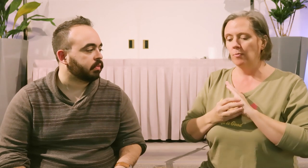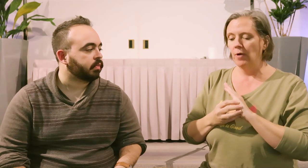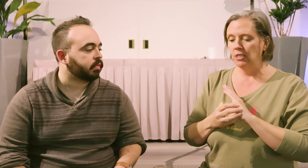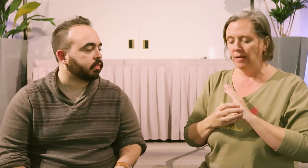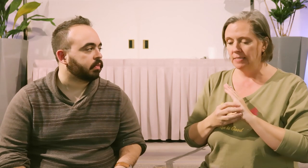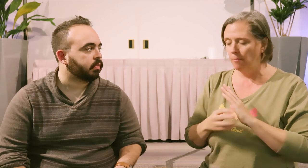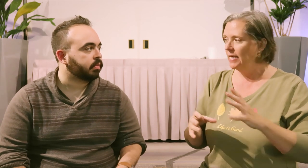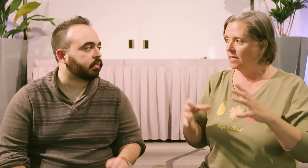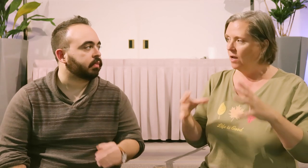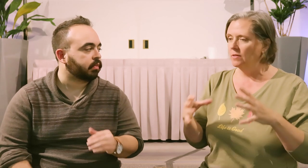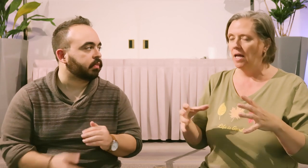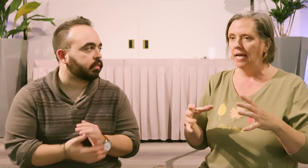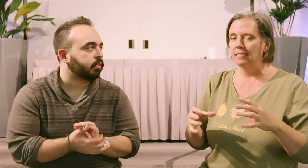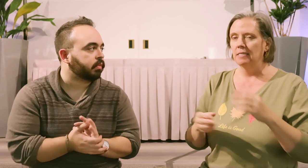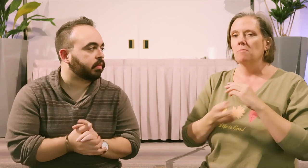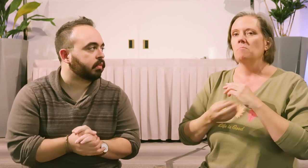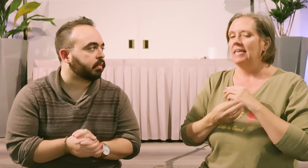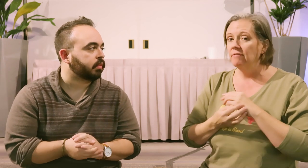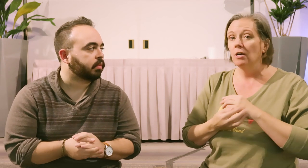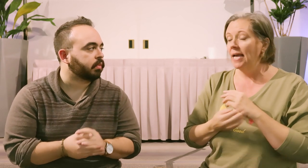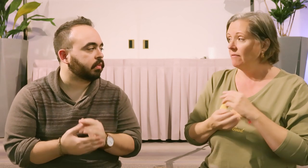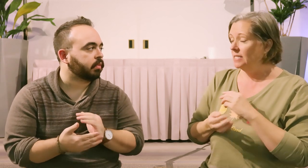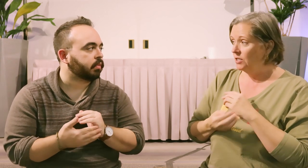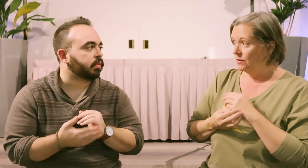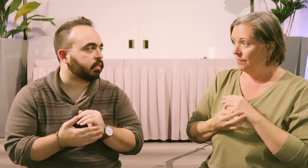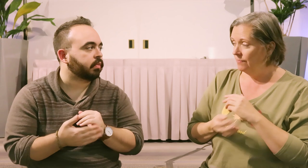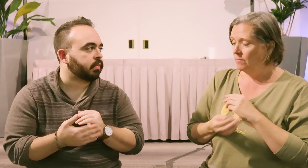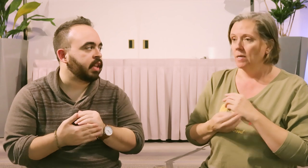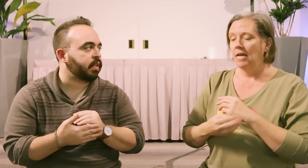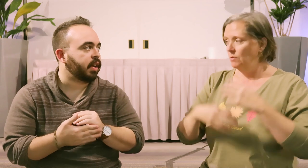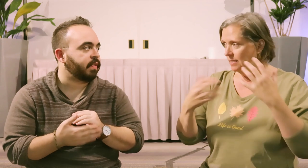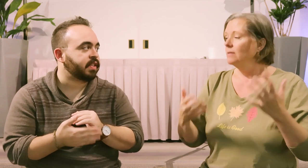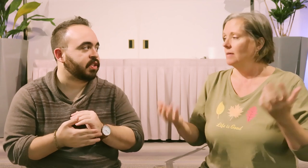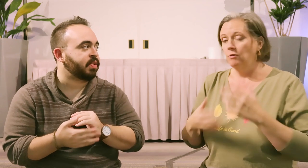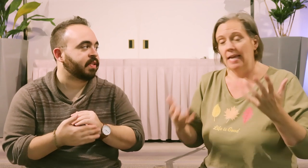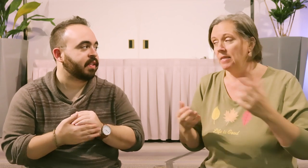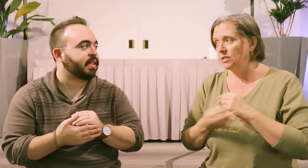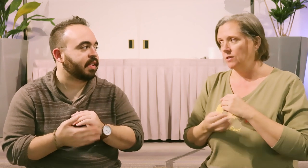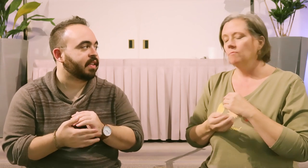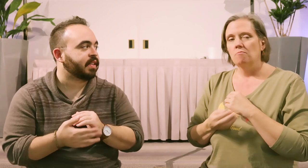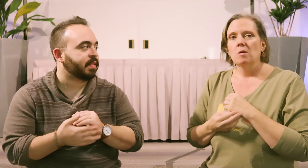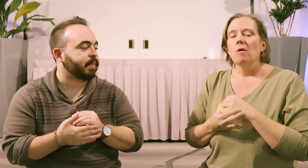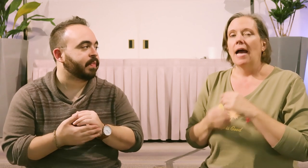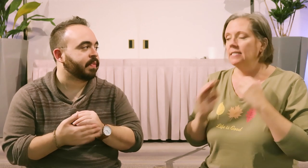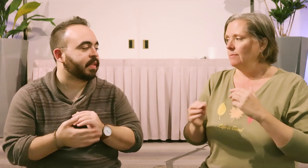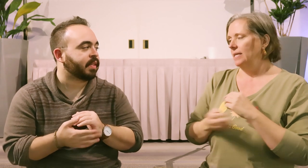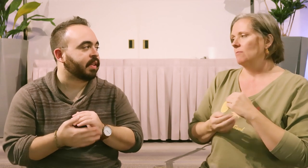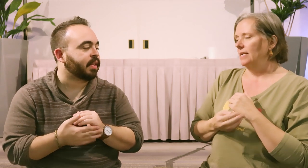point you have something along the lines even though I have this issue. Even though I have this issue. name the issue. I deeply and completely